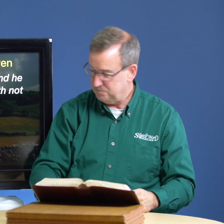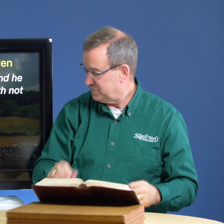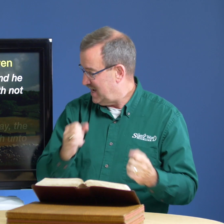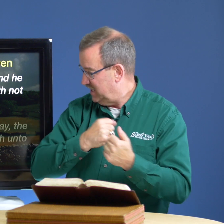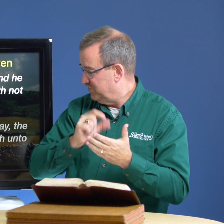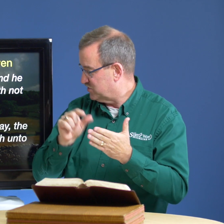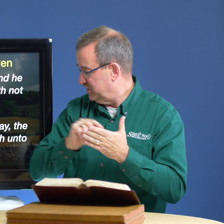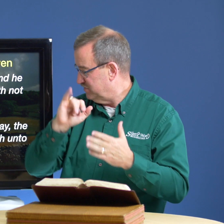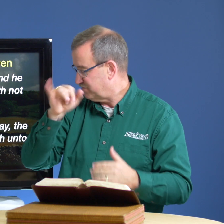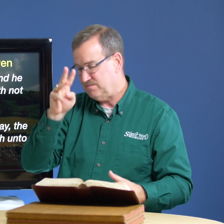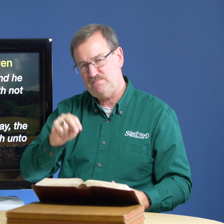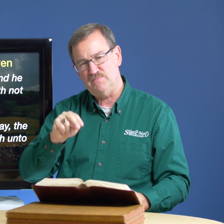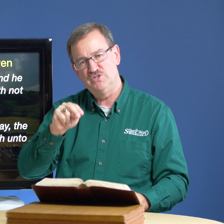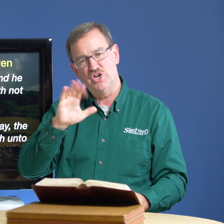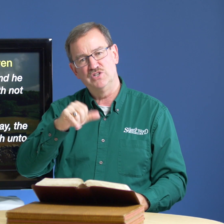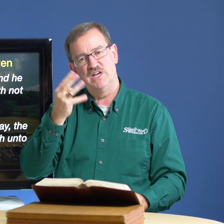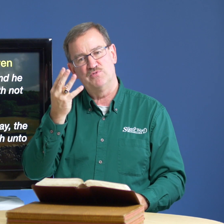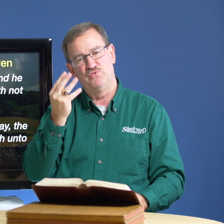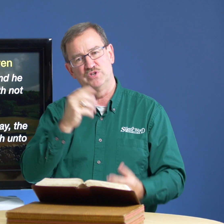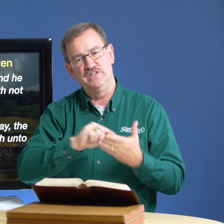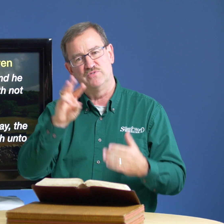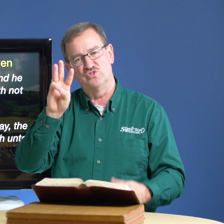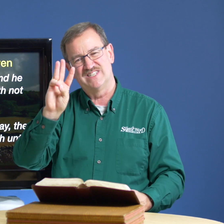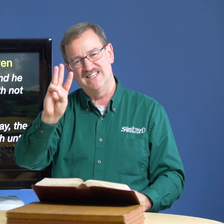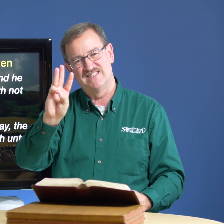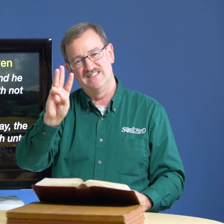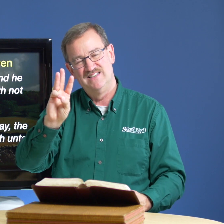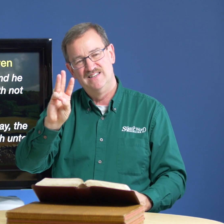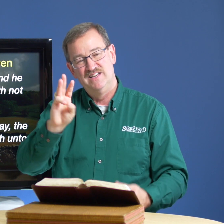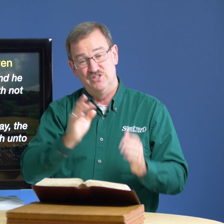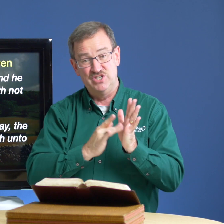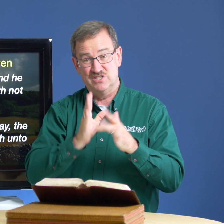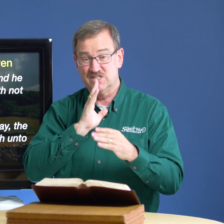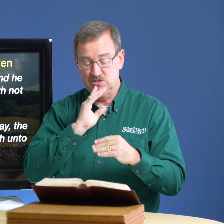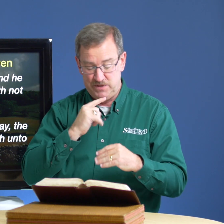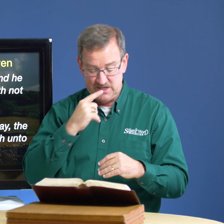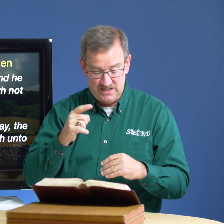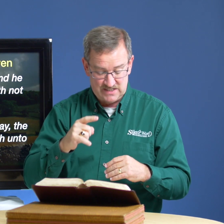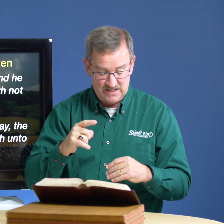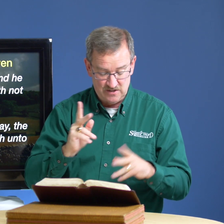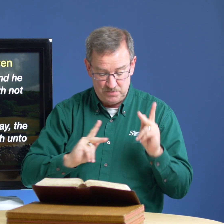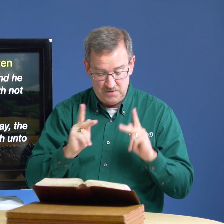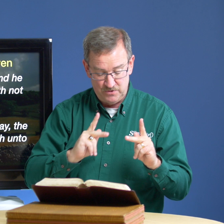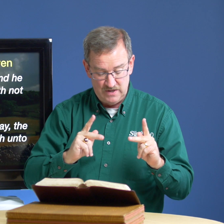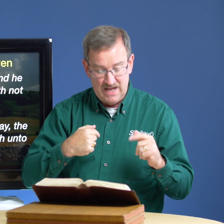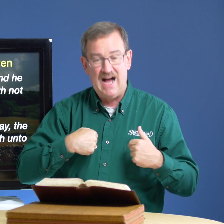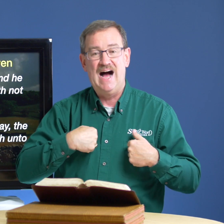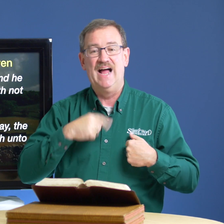i love this one in john chapter 14 verse 6 jesus did speak and he said to the people i